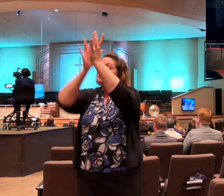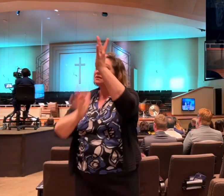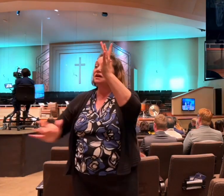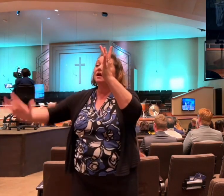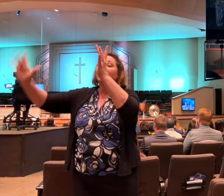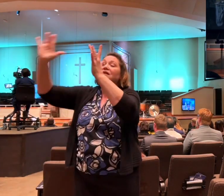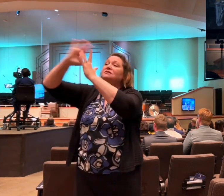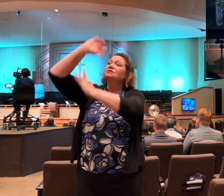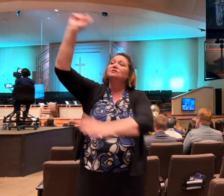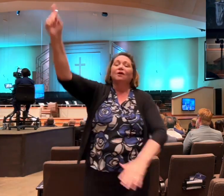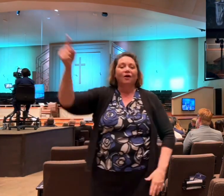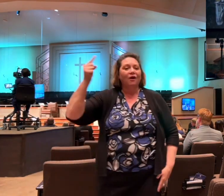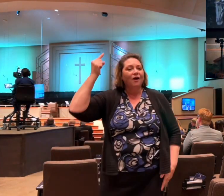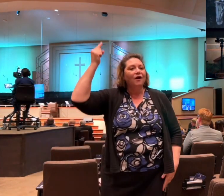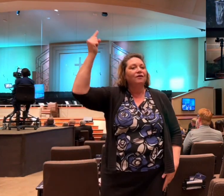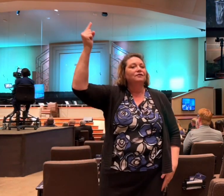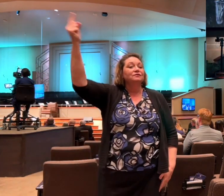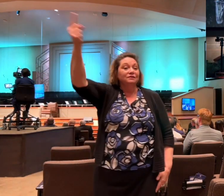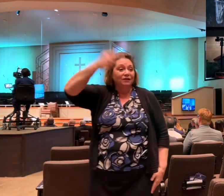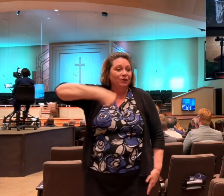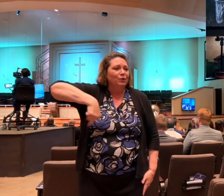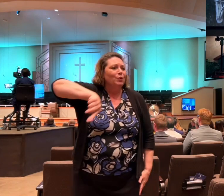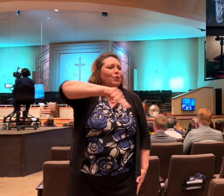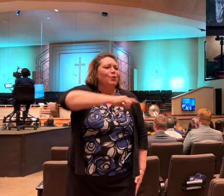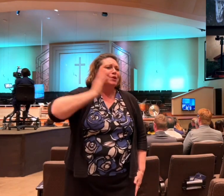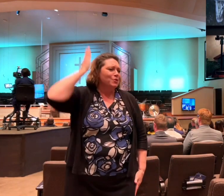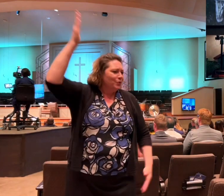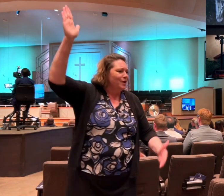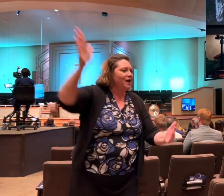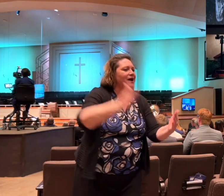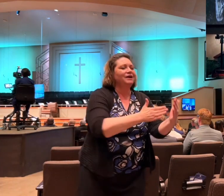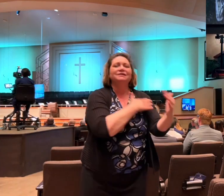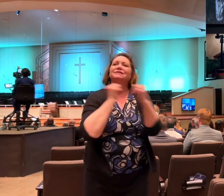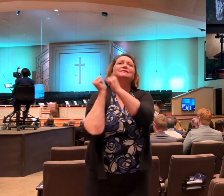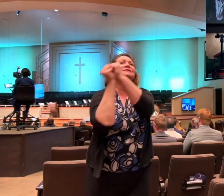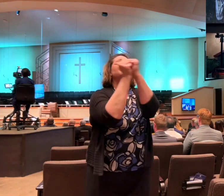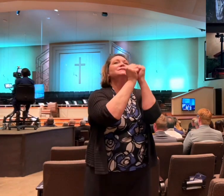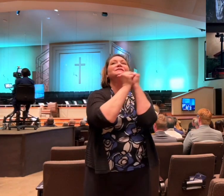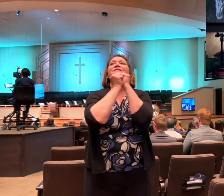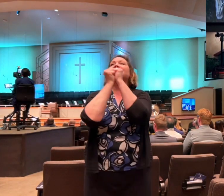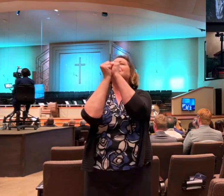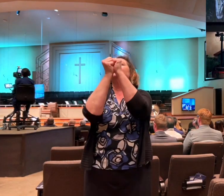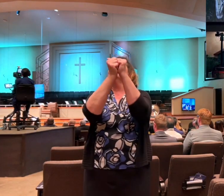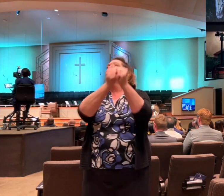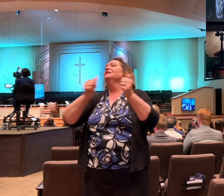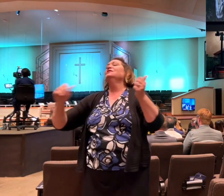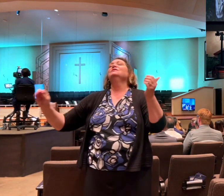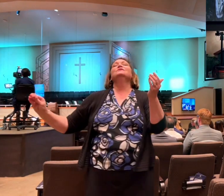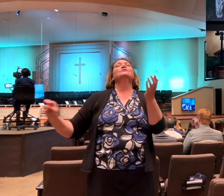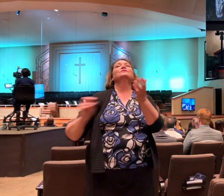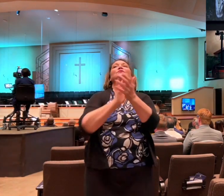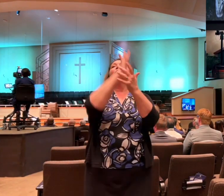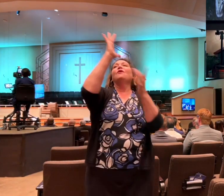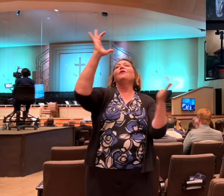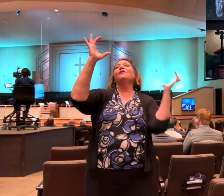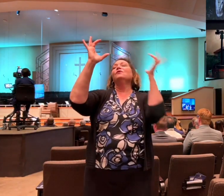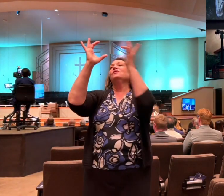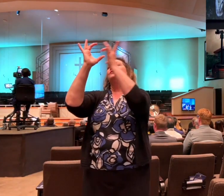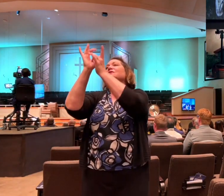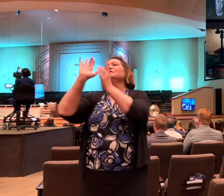will sing. Glory to your name.